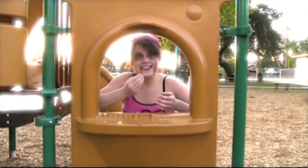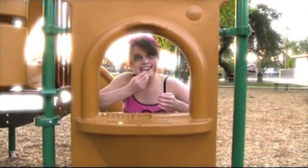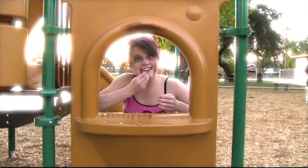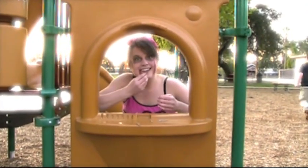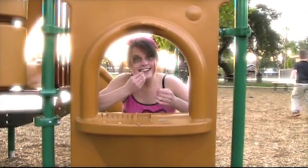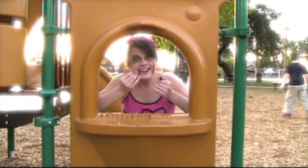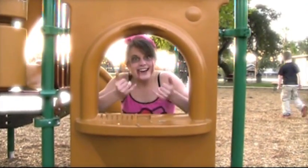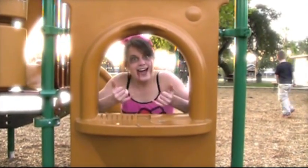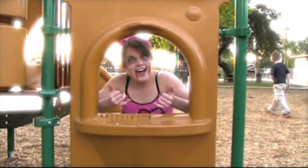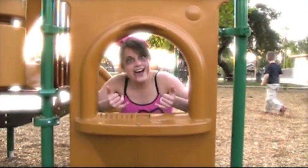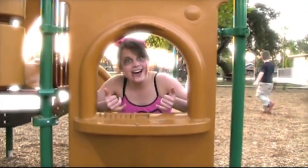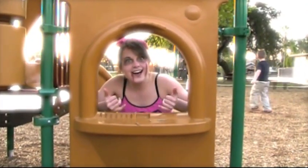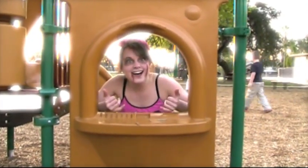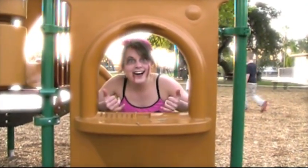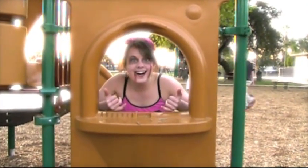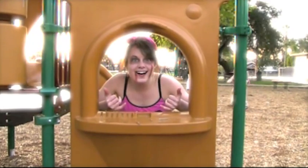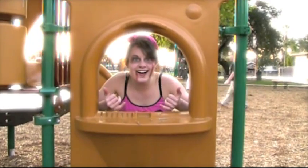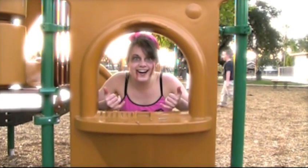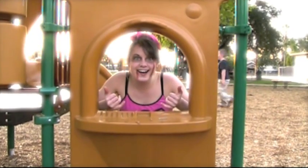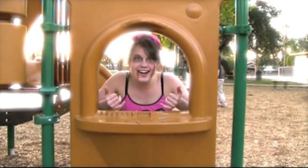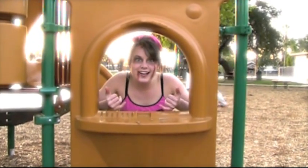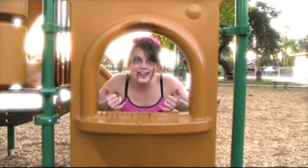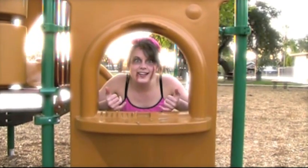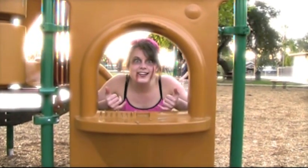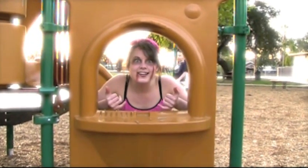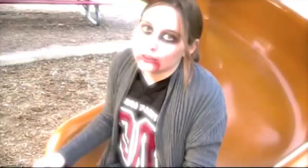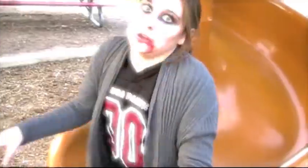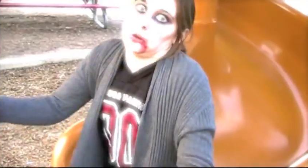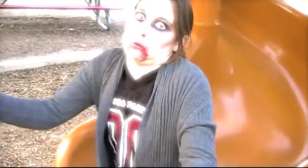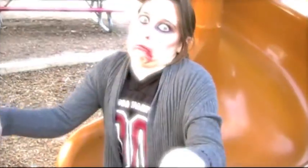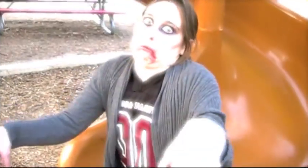like me Oh, I wanna know